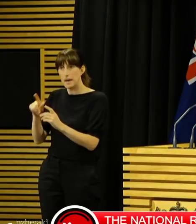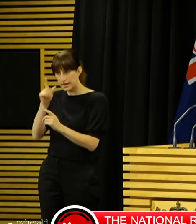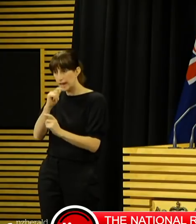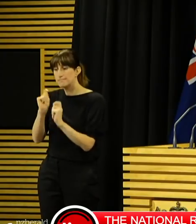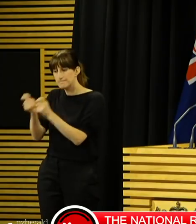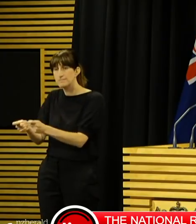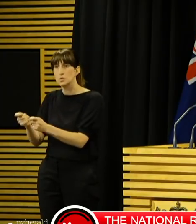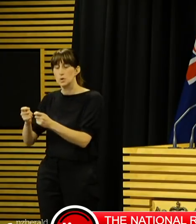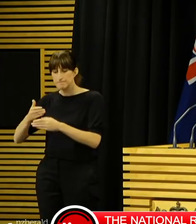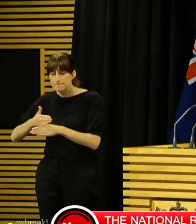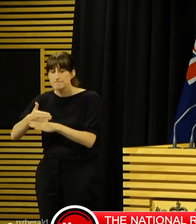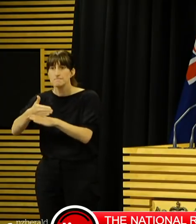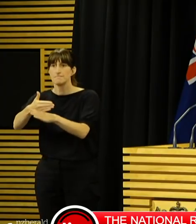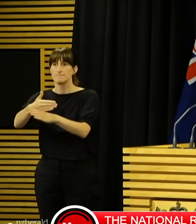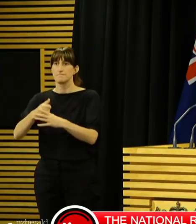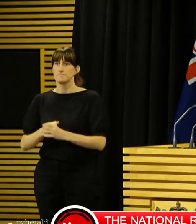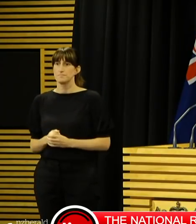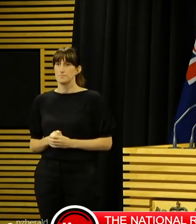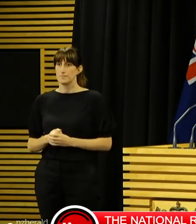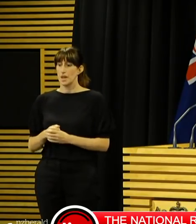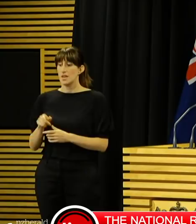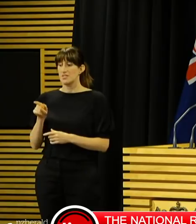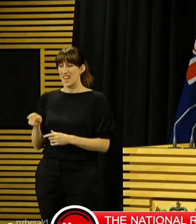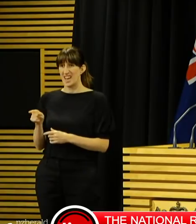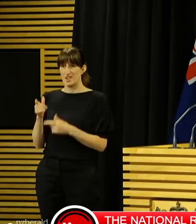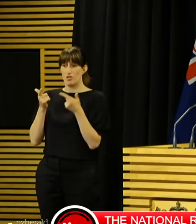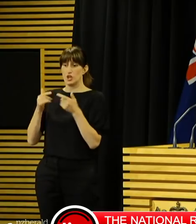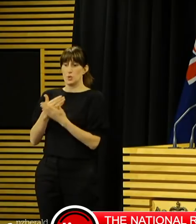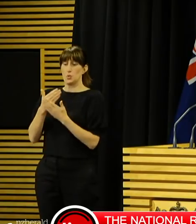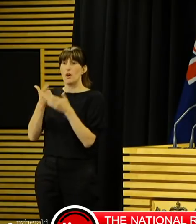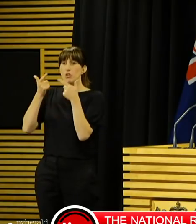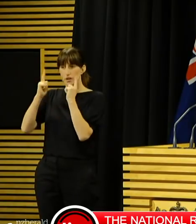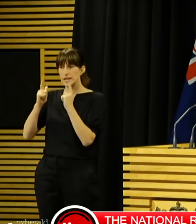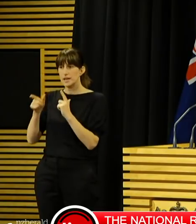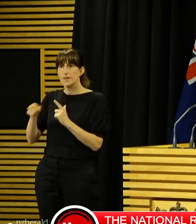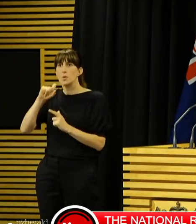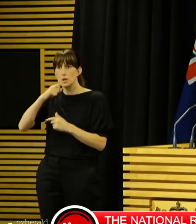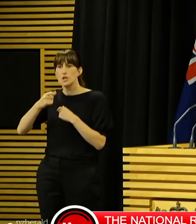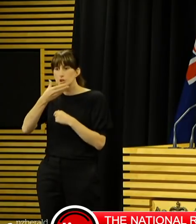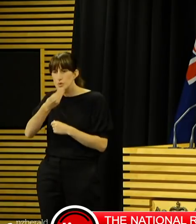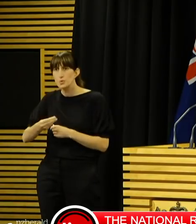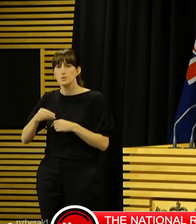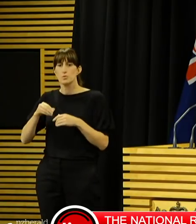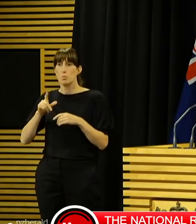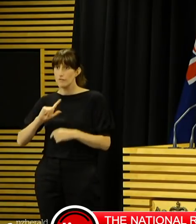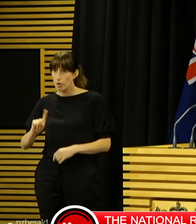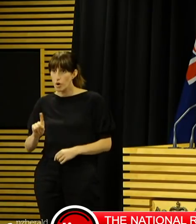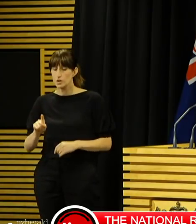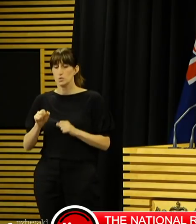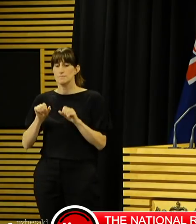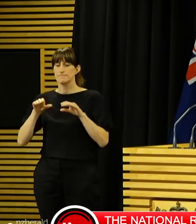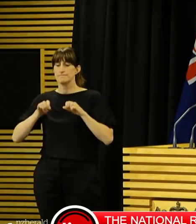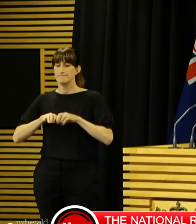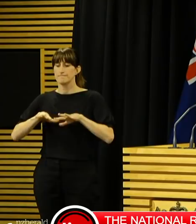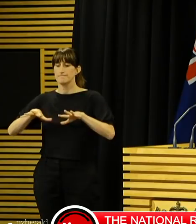We expect the Civil Defence Emergency Management powers to be used where necessary to slow the spread of COVID-19, reduce its impact